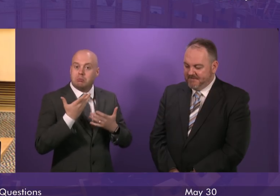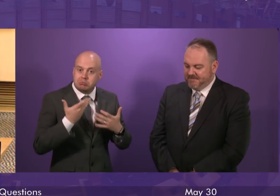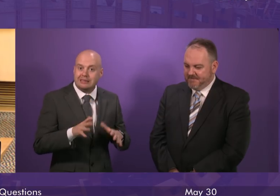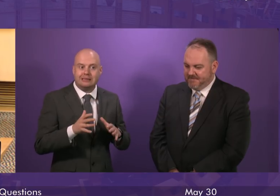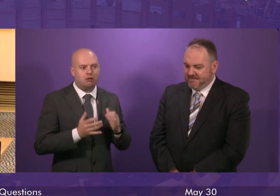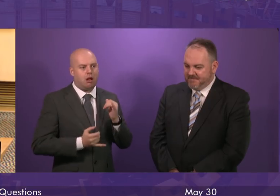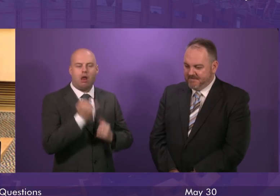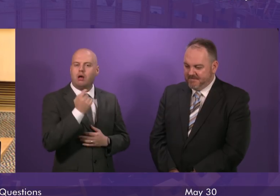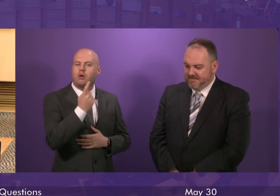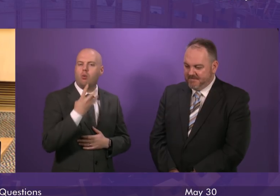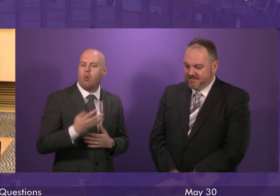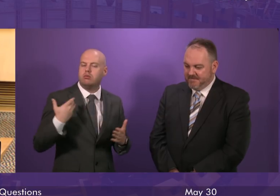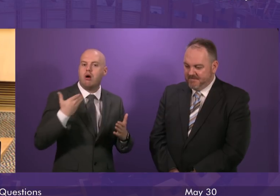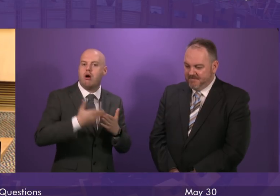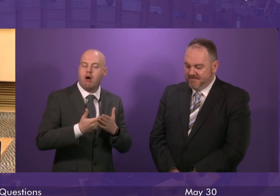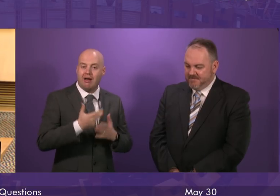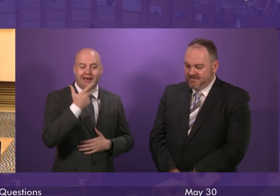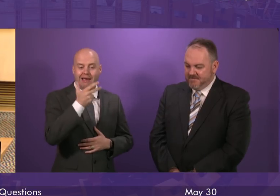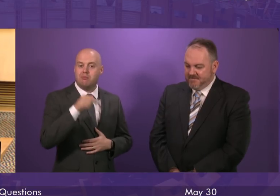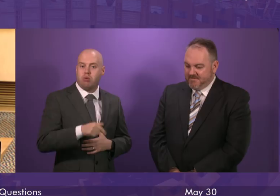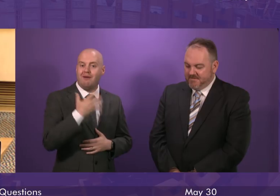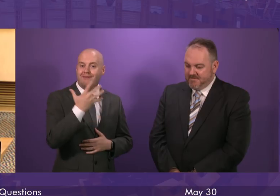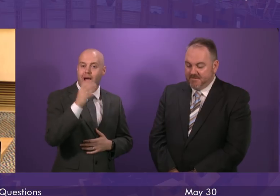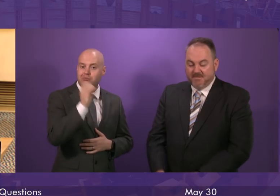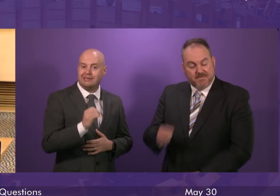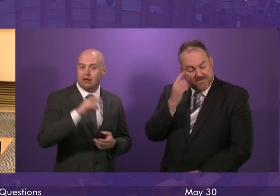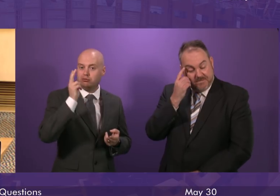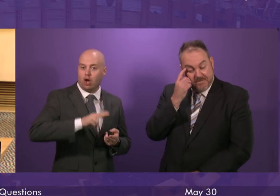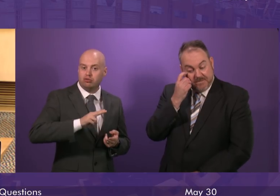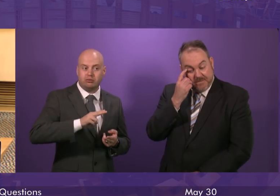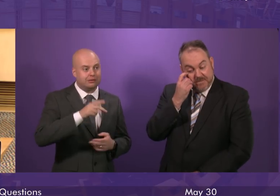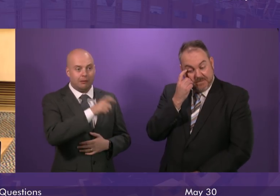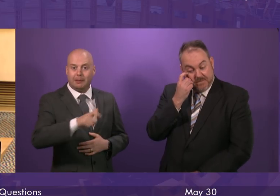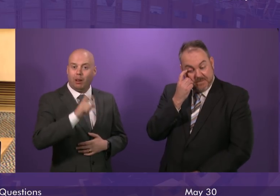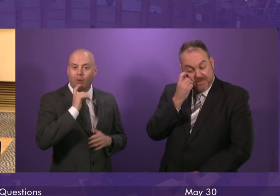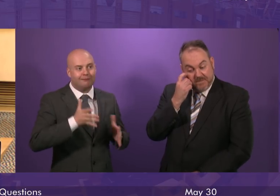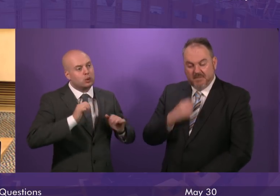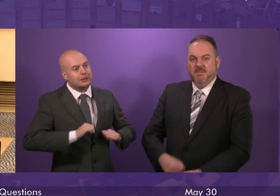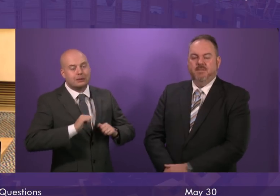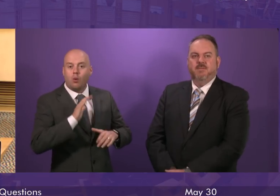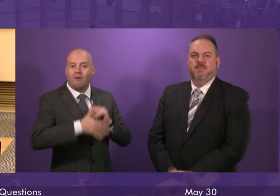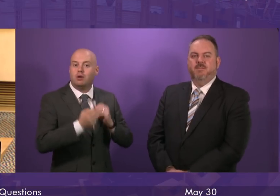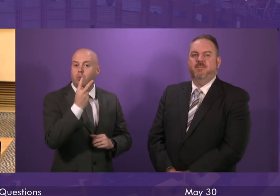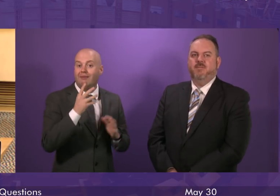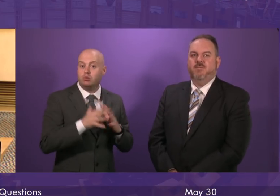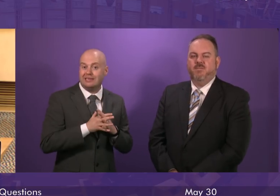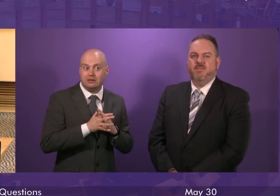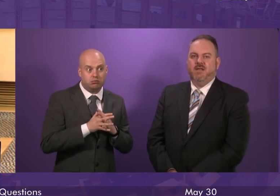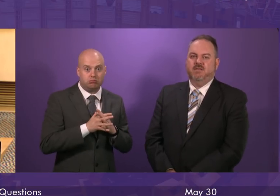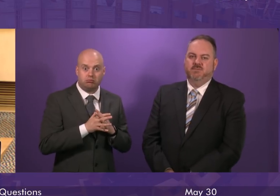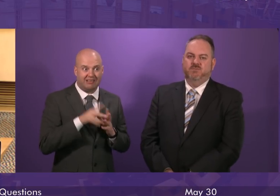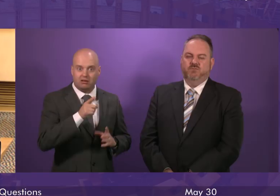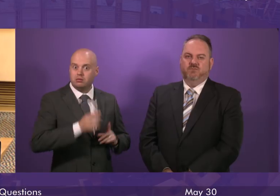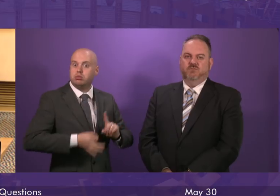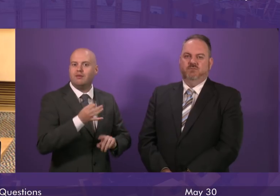the last quarter that 8.5% reduction in the number of ongoing waits over 12 weeks. That is because this government is